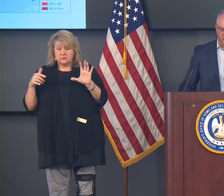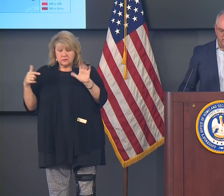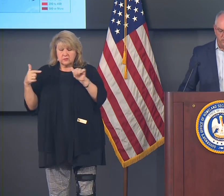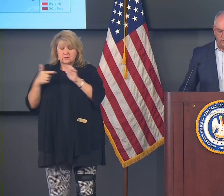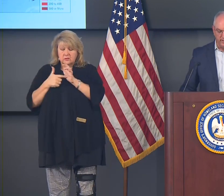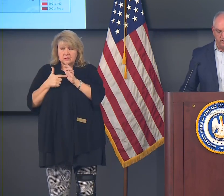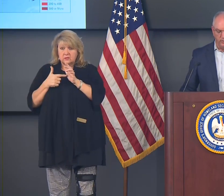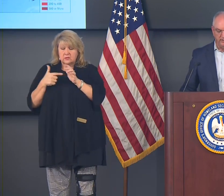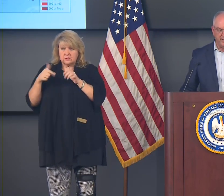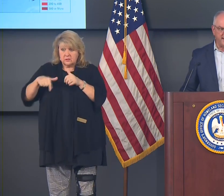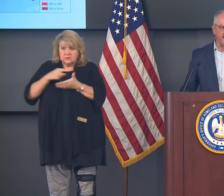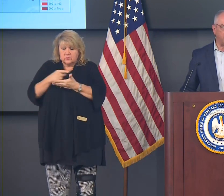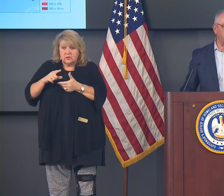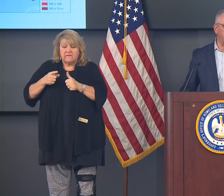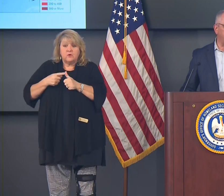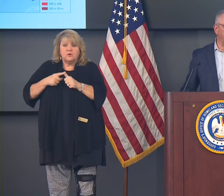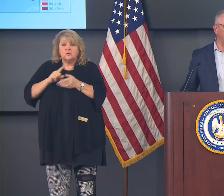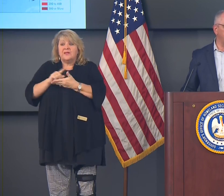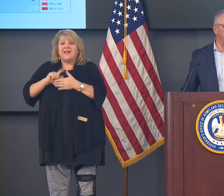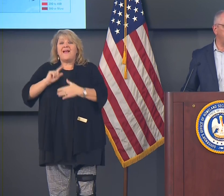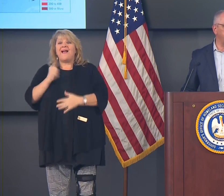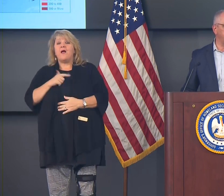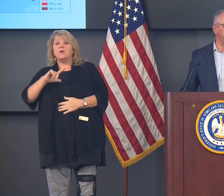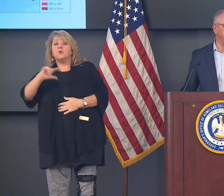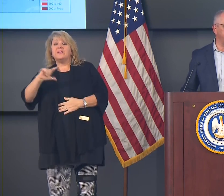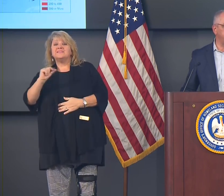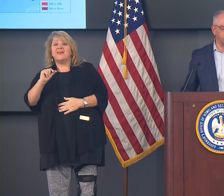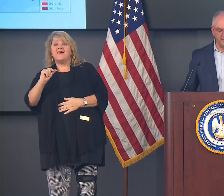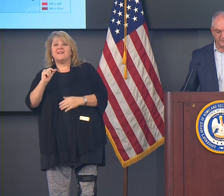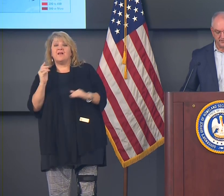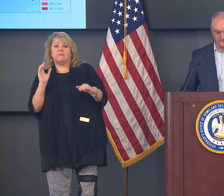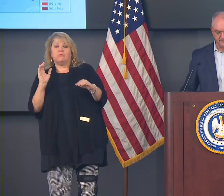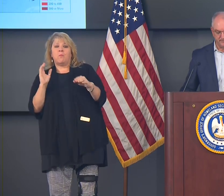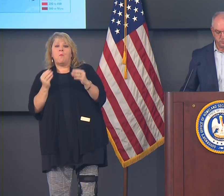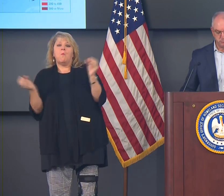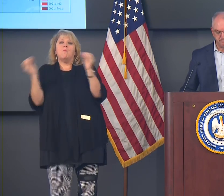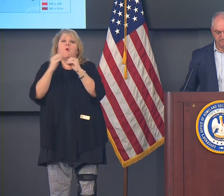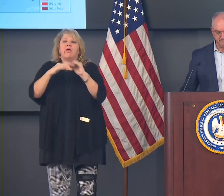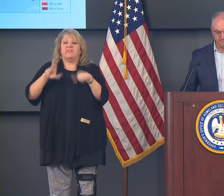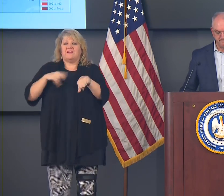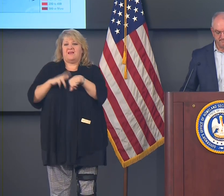when Louisiana actually has more new cases than the national average.